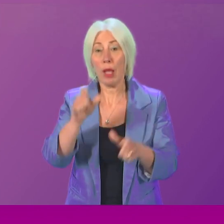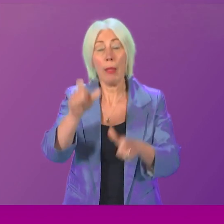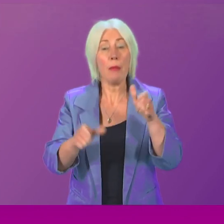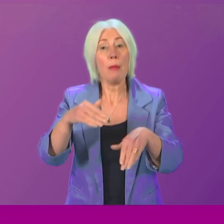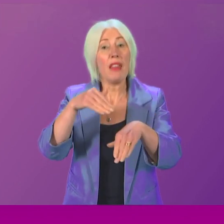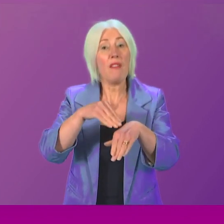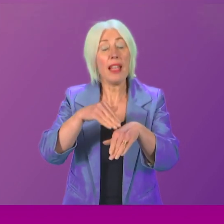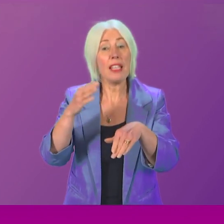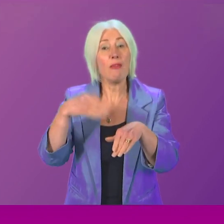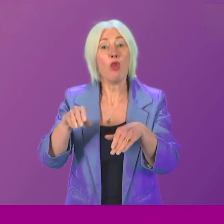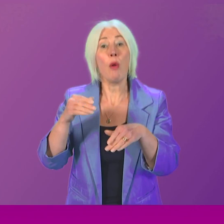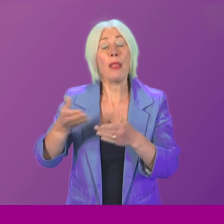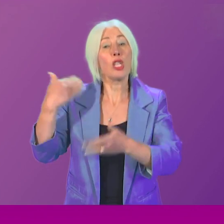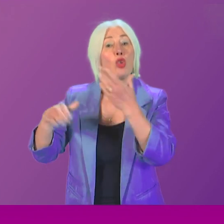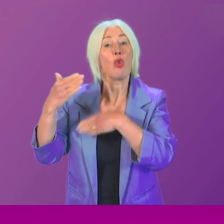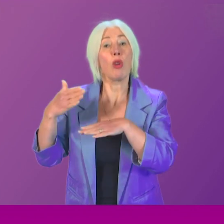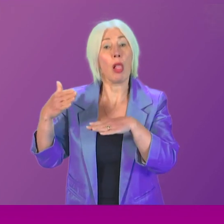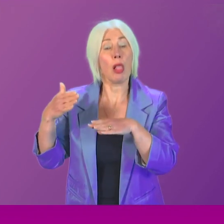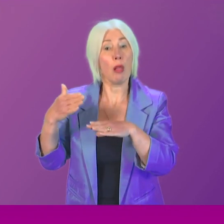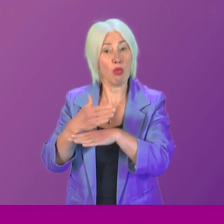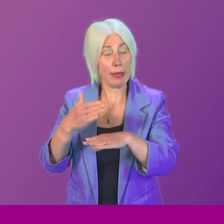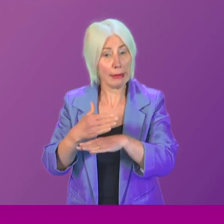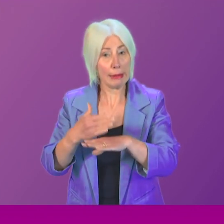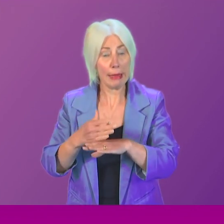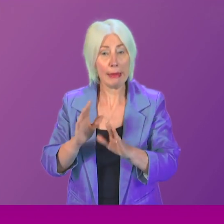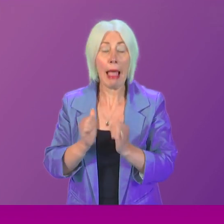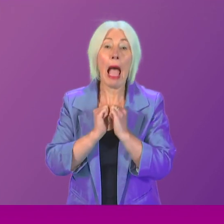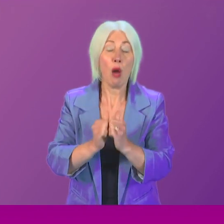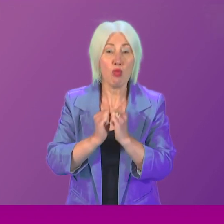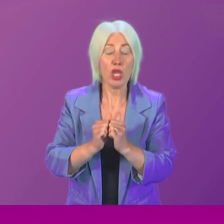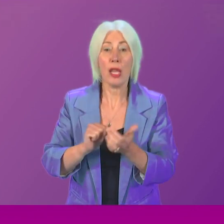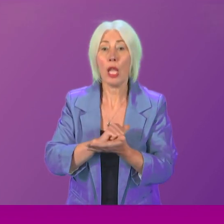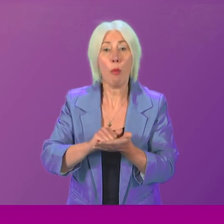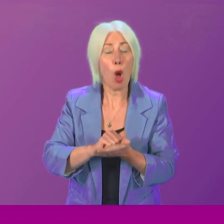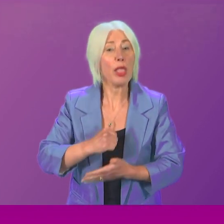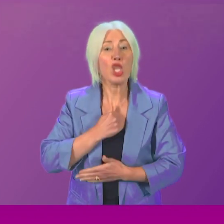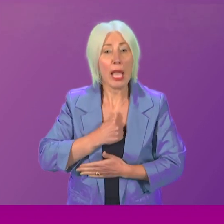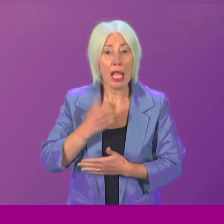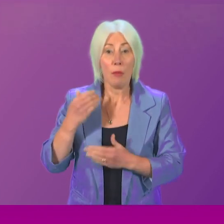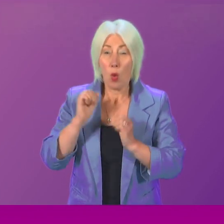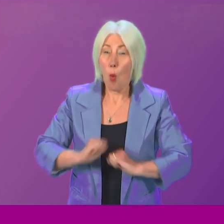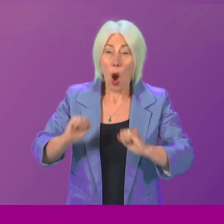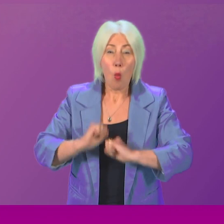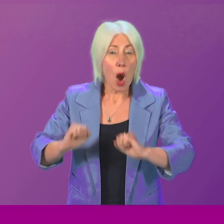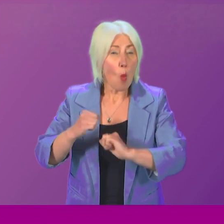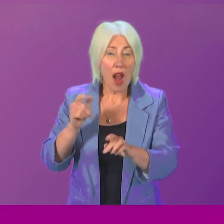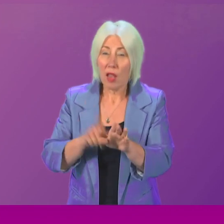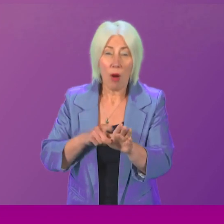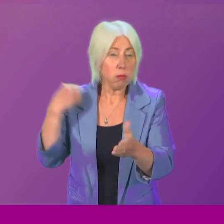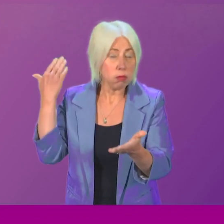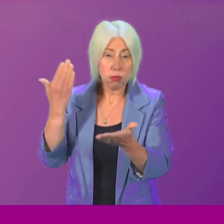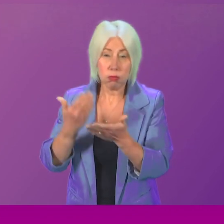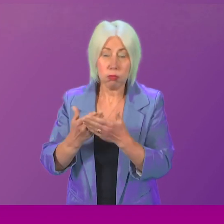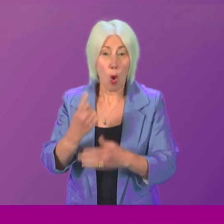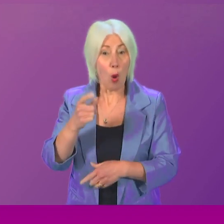practices, I appreciate that an apology has been a very long time coming. One of the most